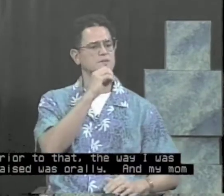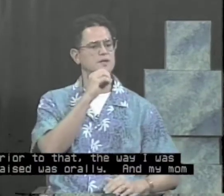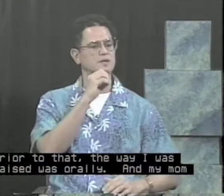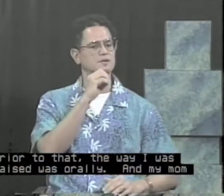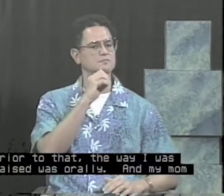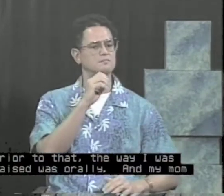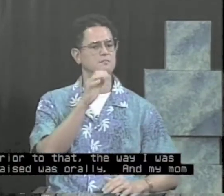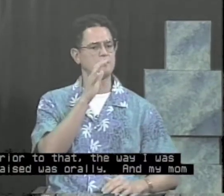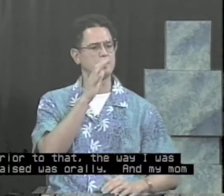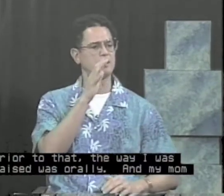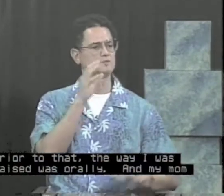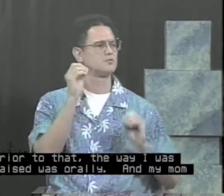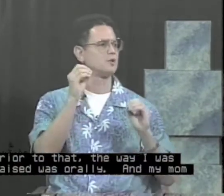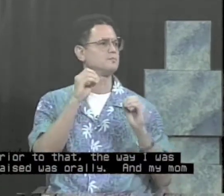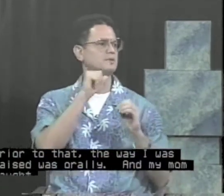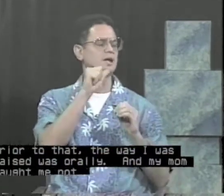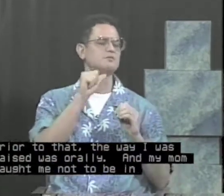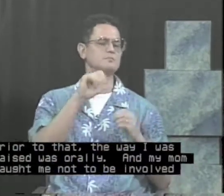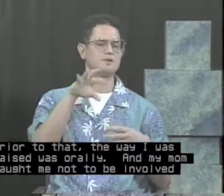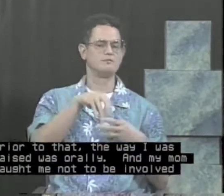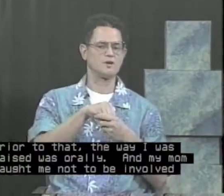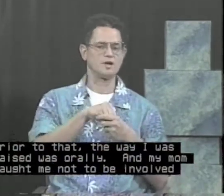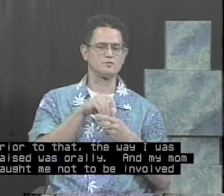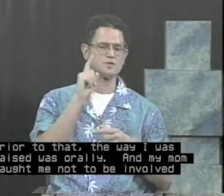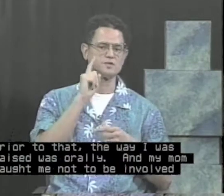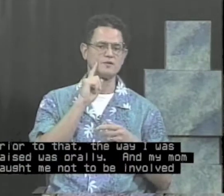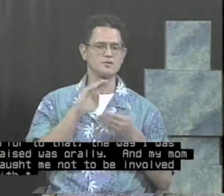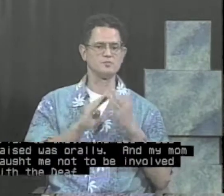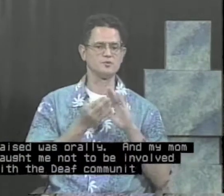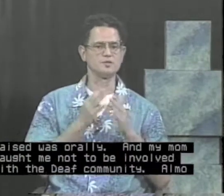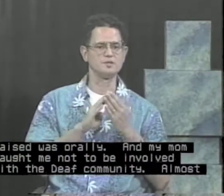and my mom taught me not to be involved with the deaf community.